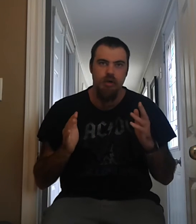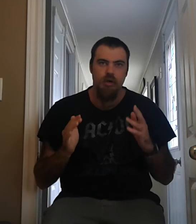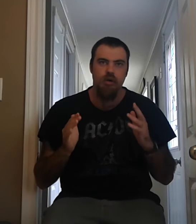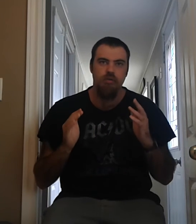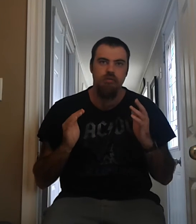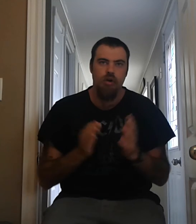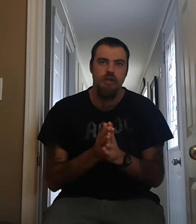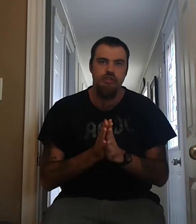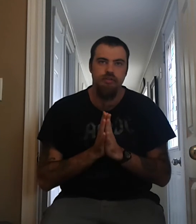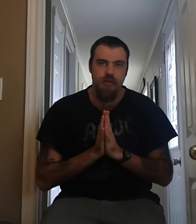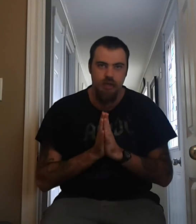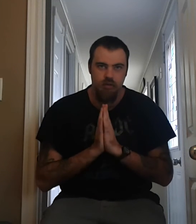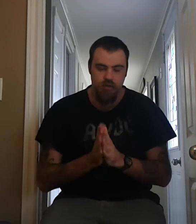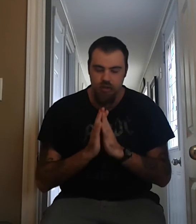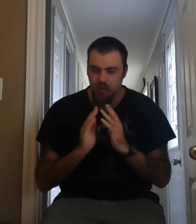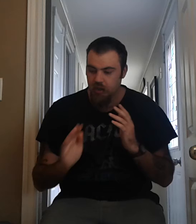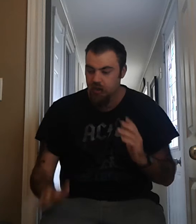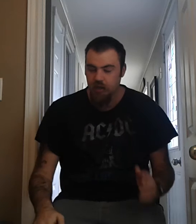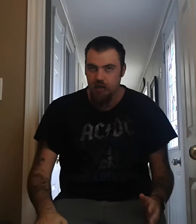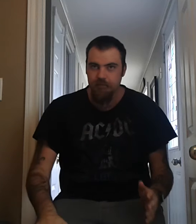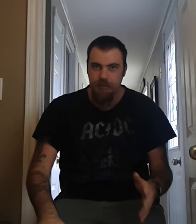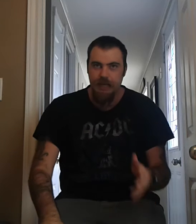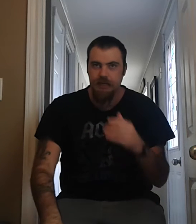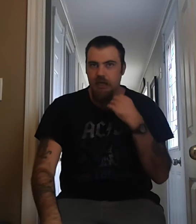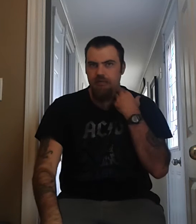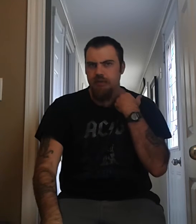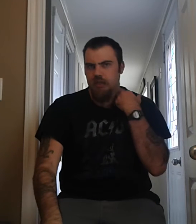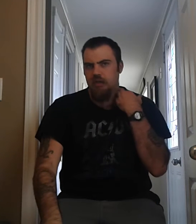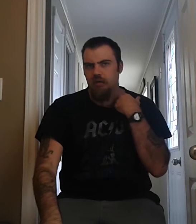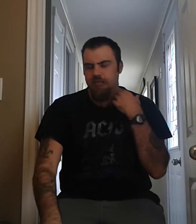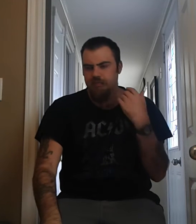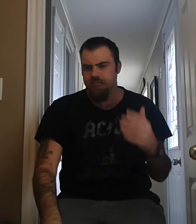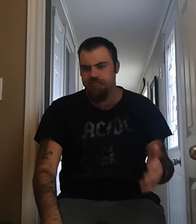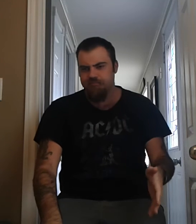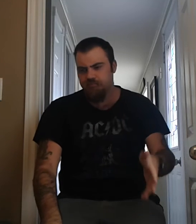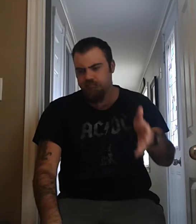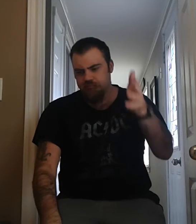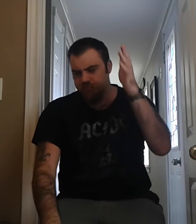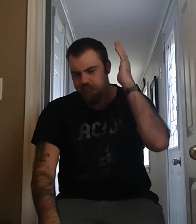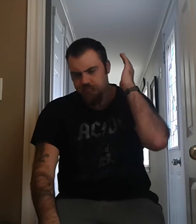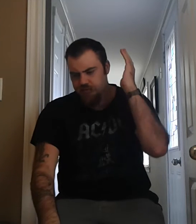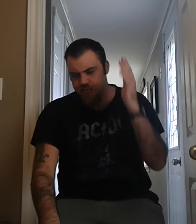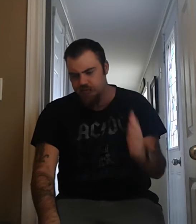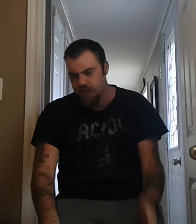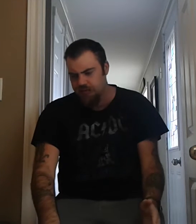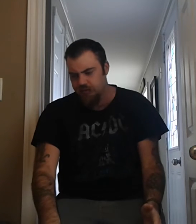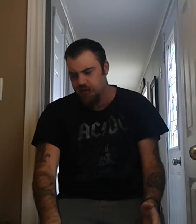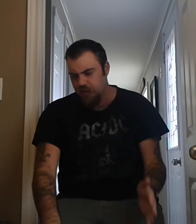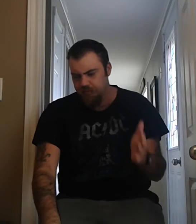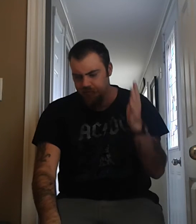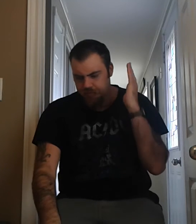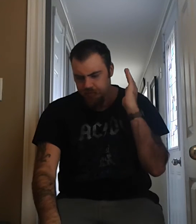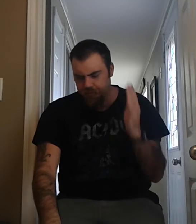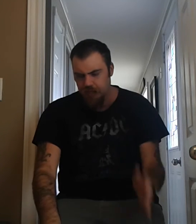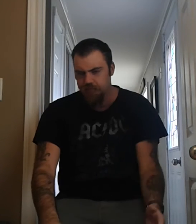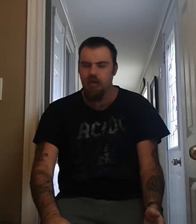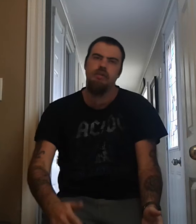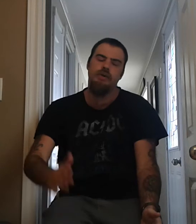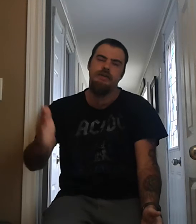Paul Rogers era of Bad Company. You know, from seven, you know, from the first album all the way